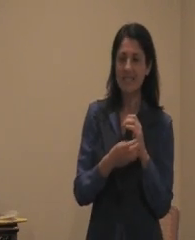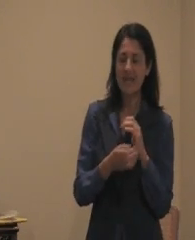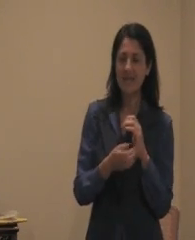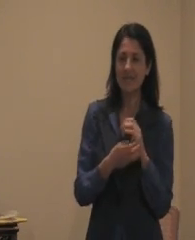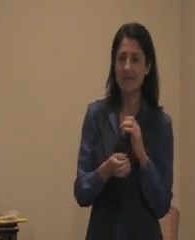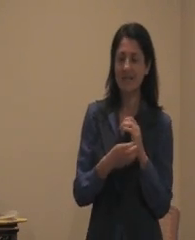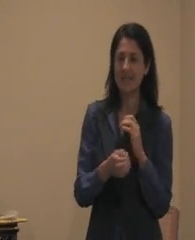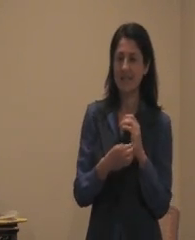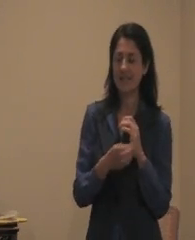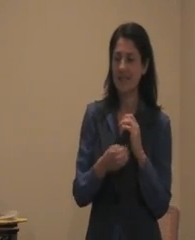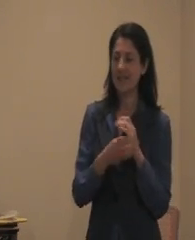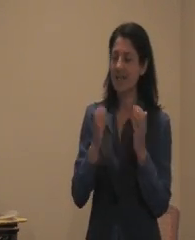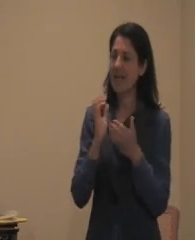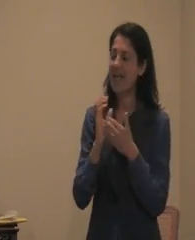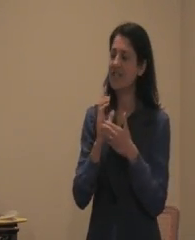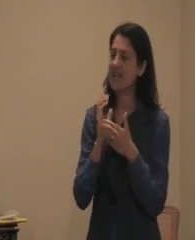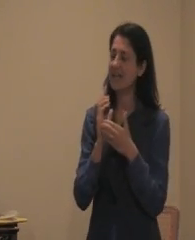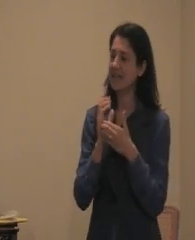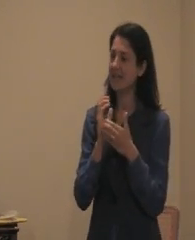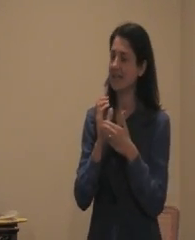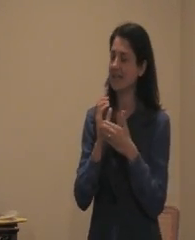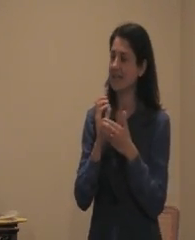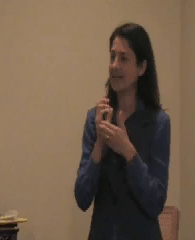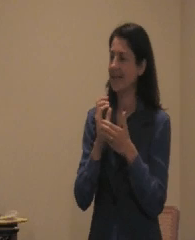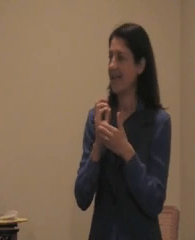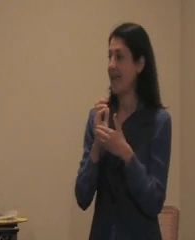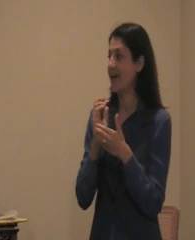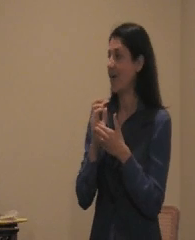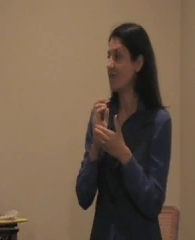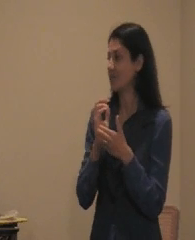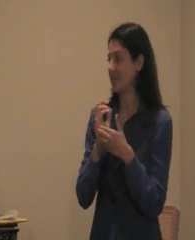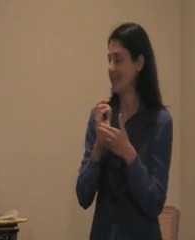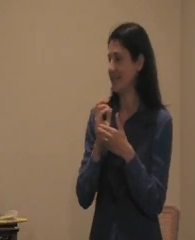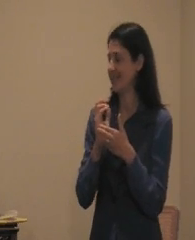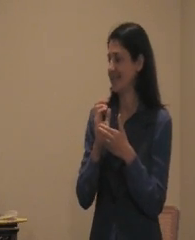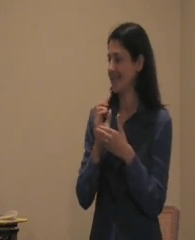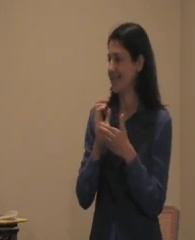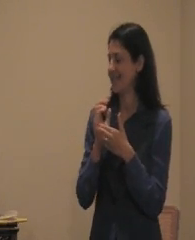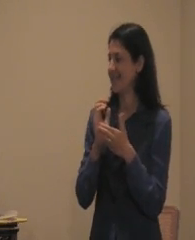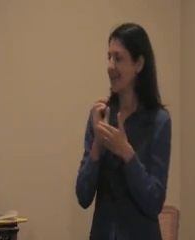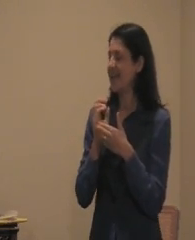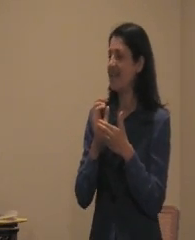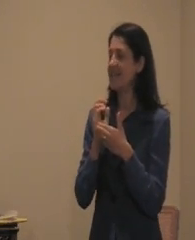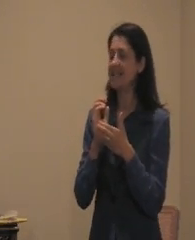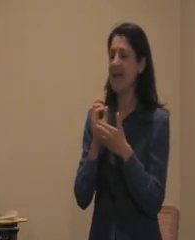safe and gently and comfortably in the exact